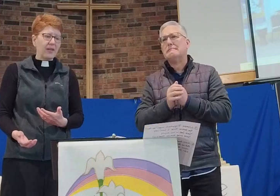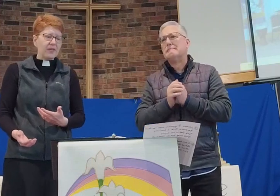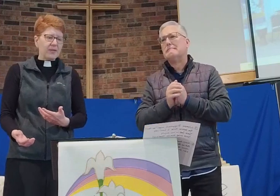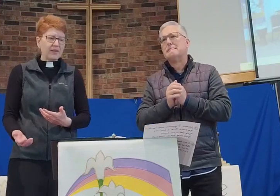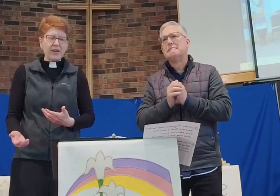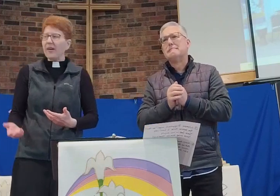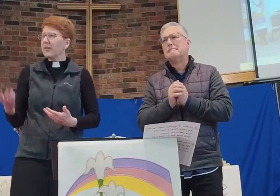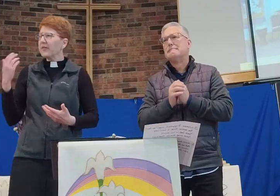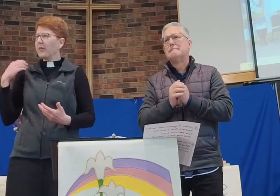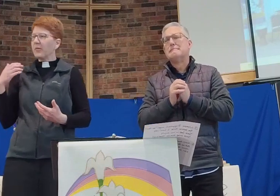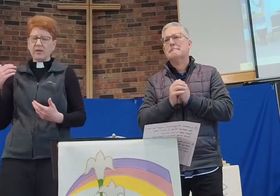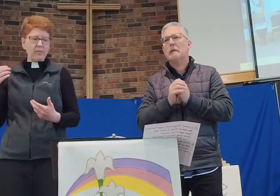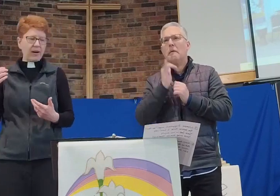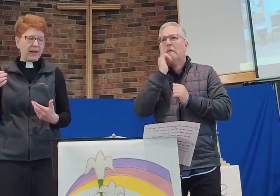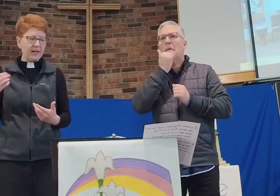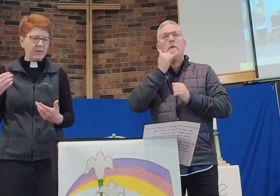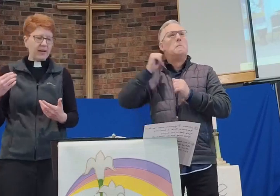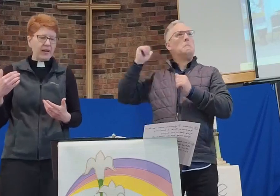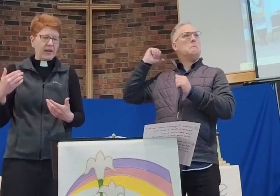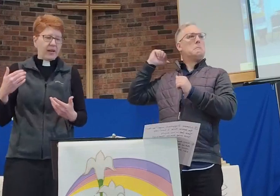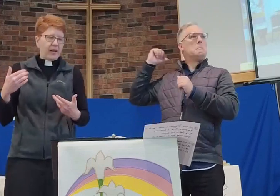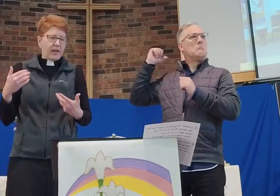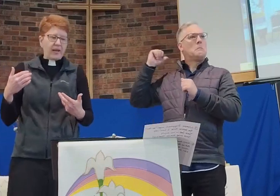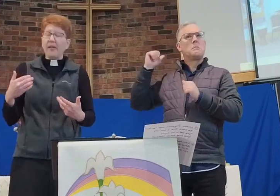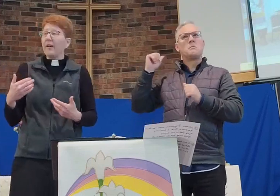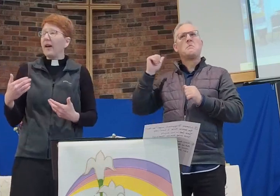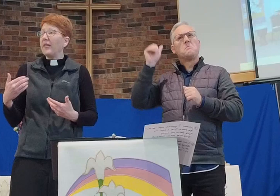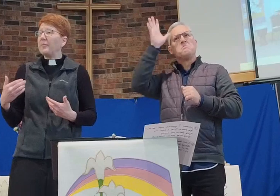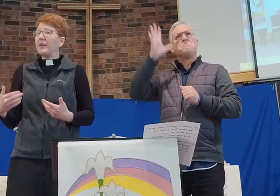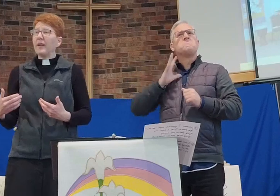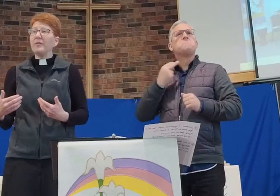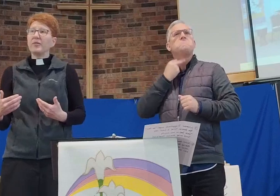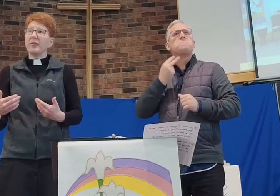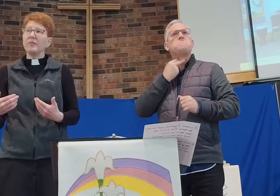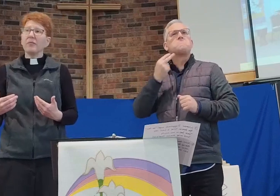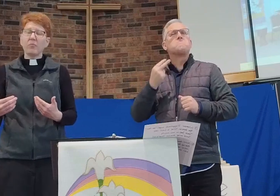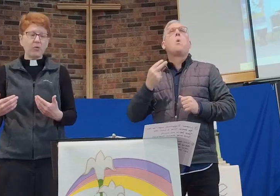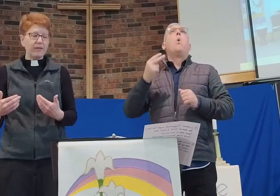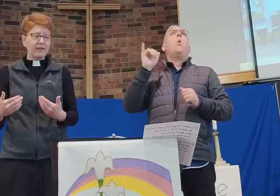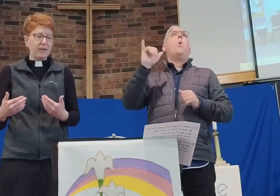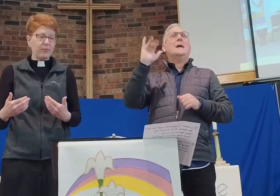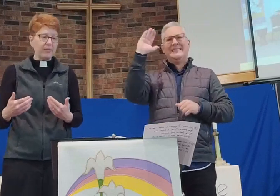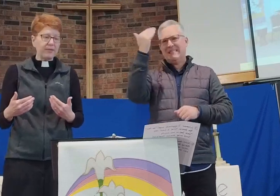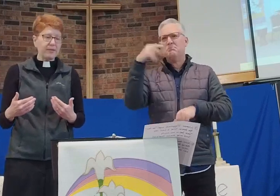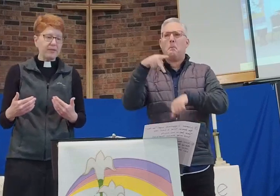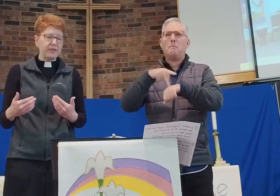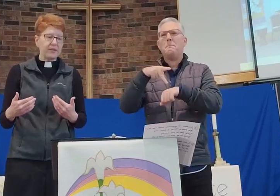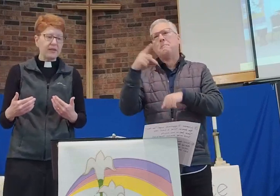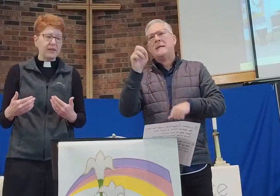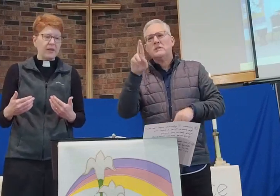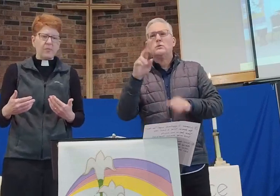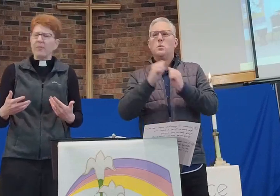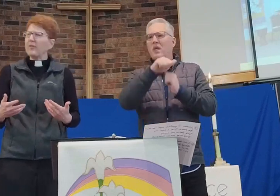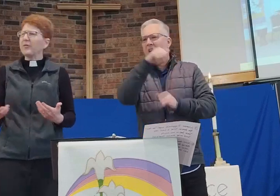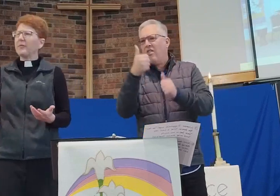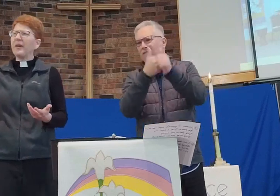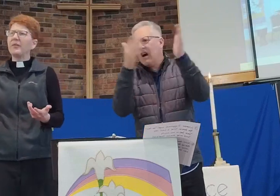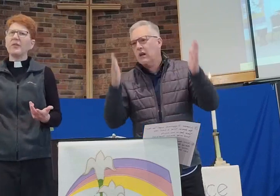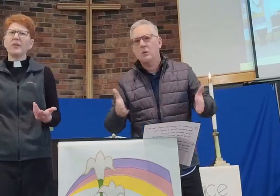Suddenly, I heard someone behind me, and I thought that Peter had returned with more disciples. But when I turned around, it